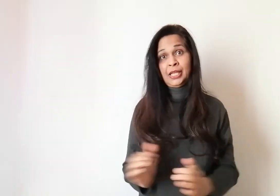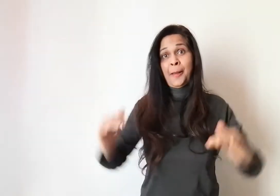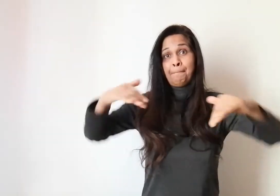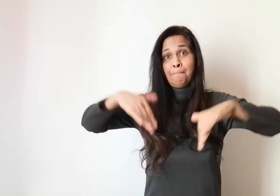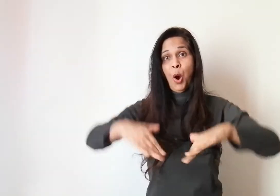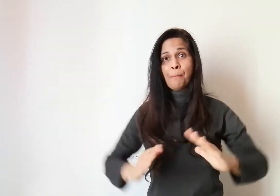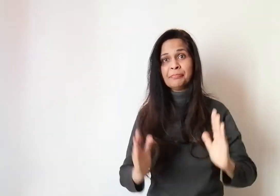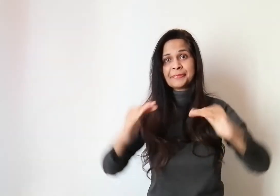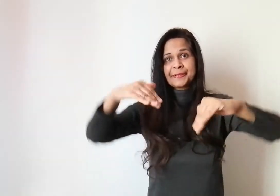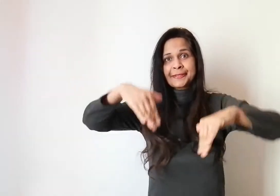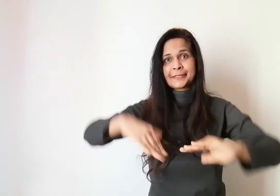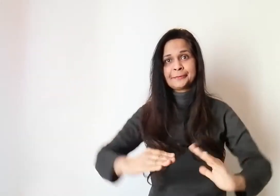bumps.